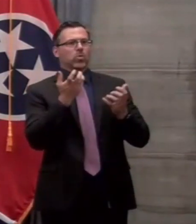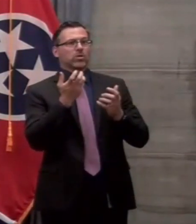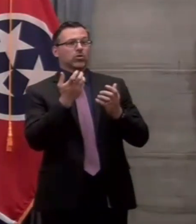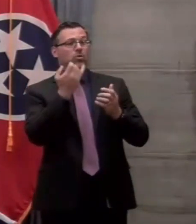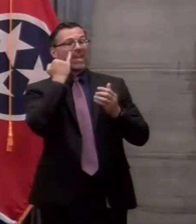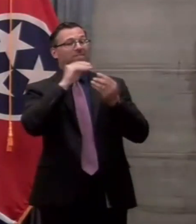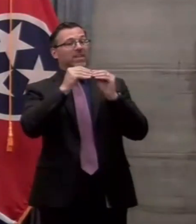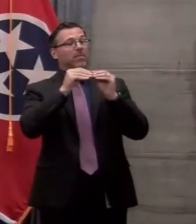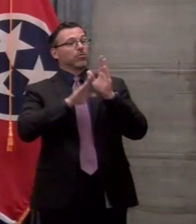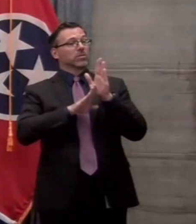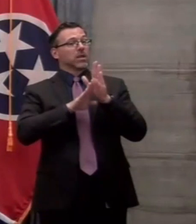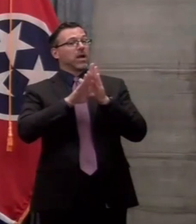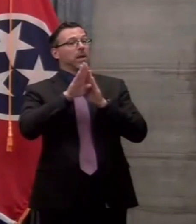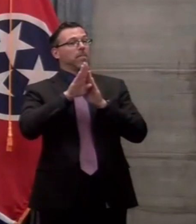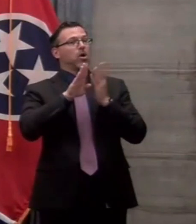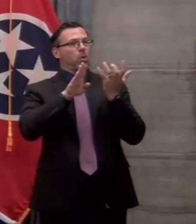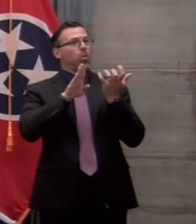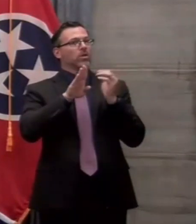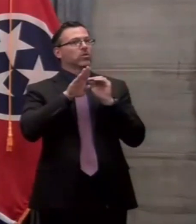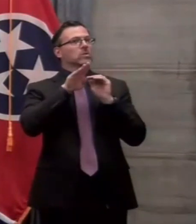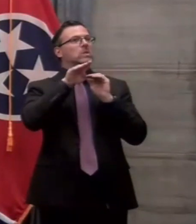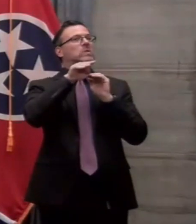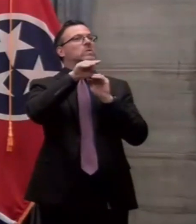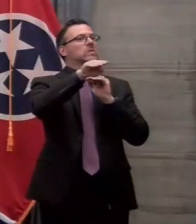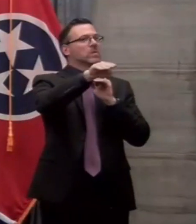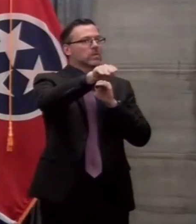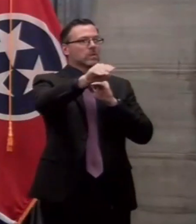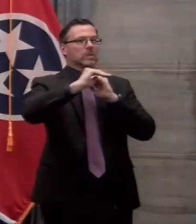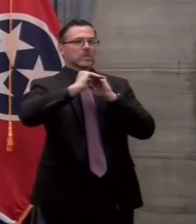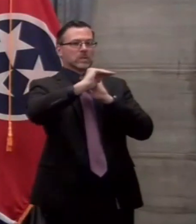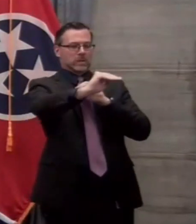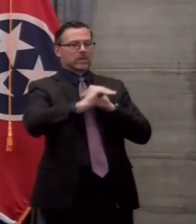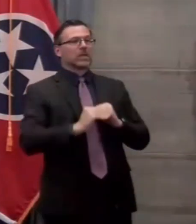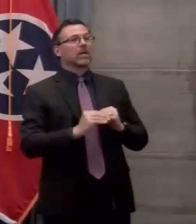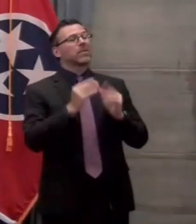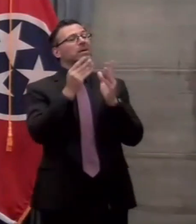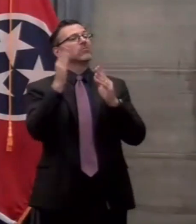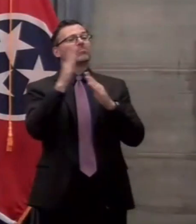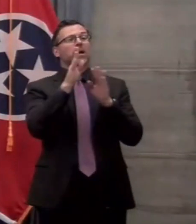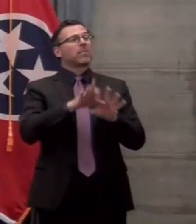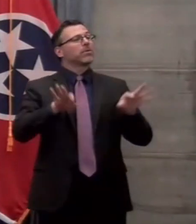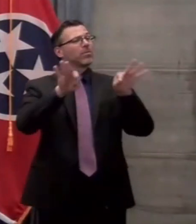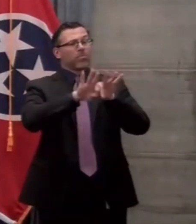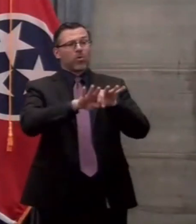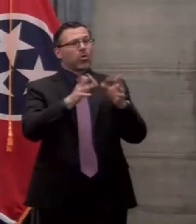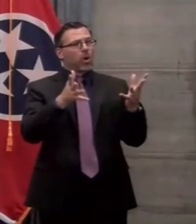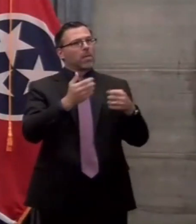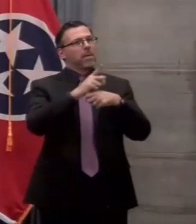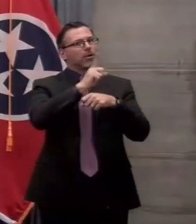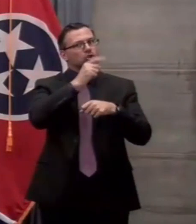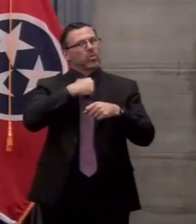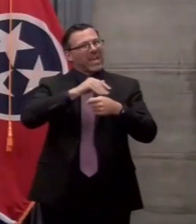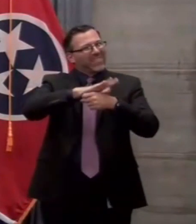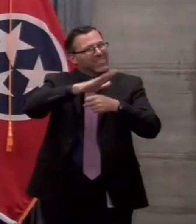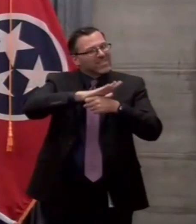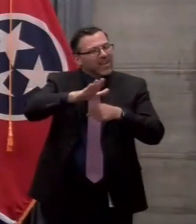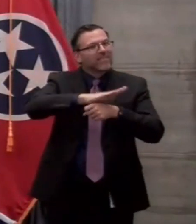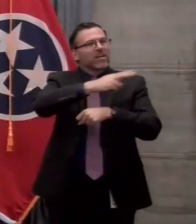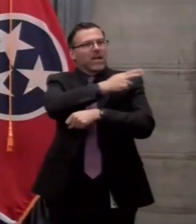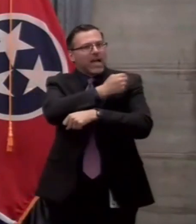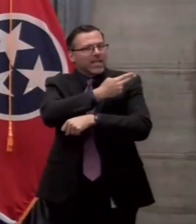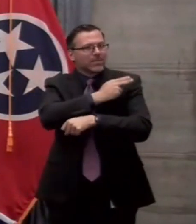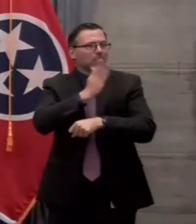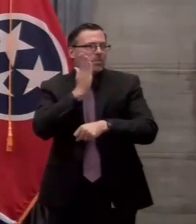means we want to preserve our hospital capacity in more than anything. It has never been our expectation that we